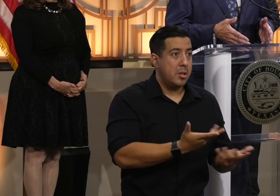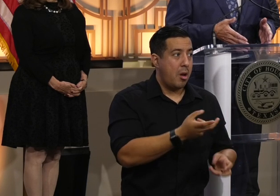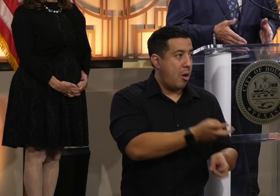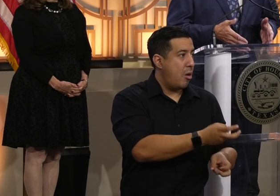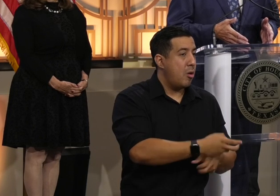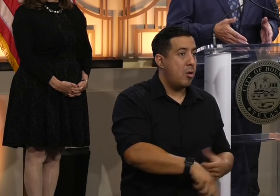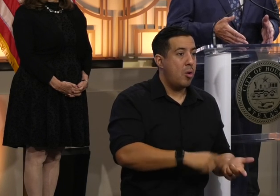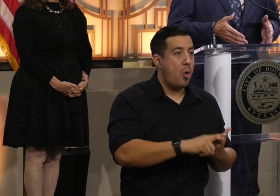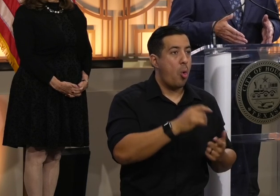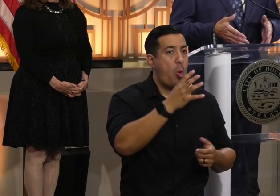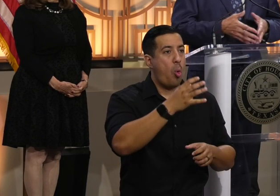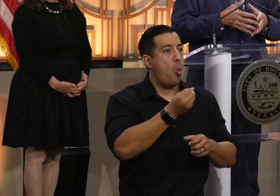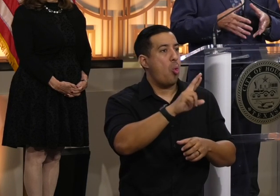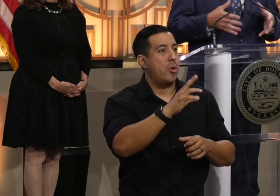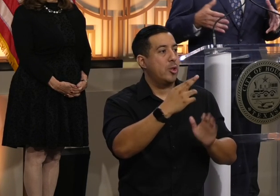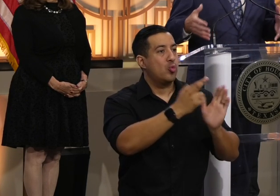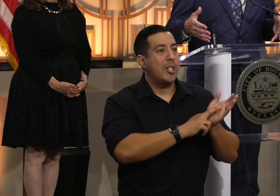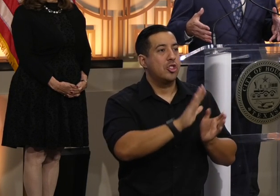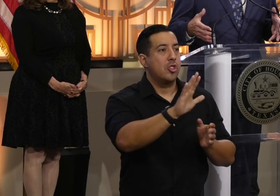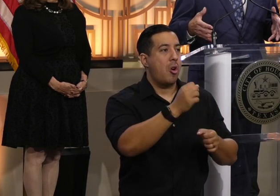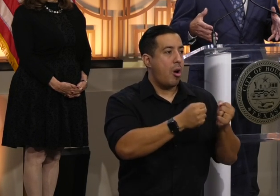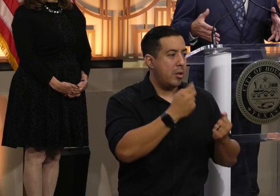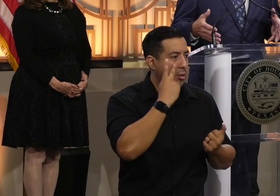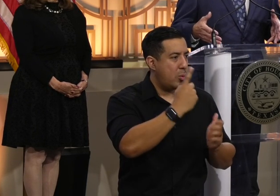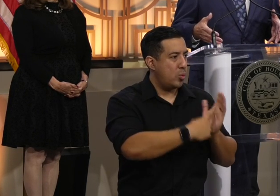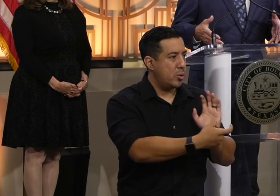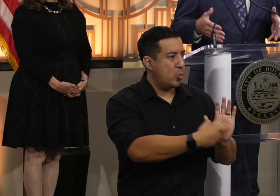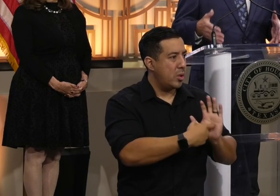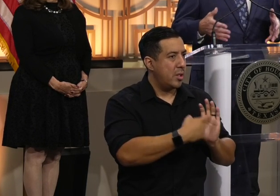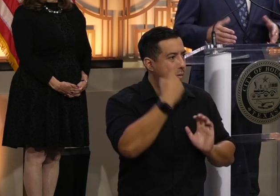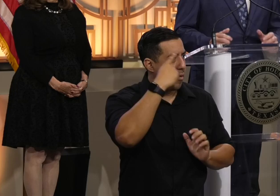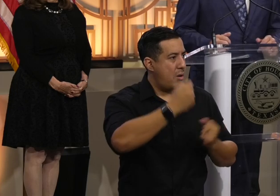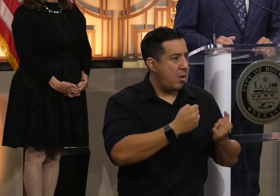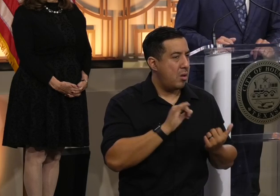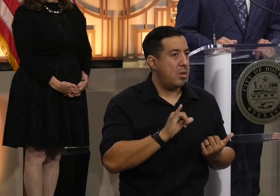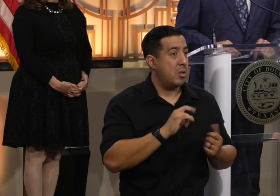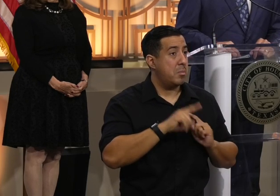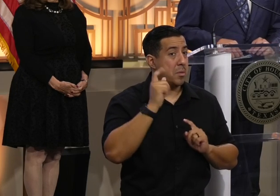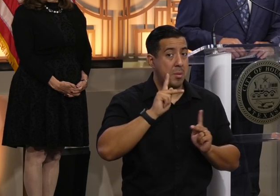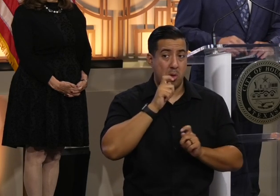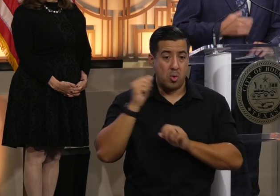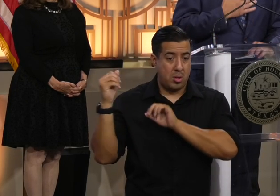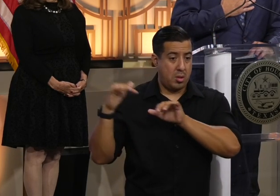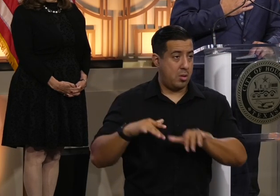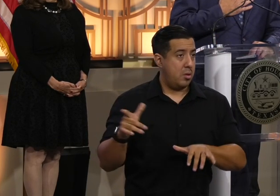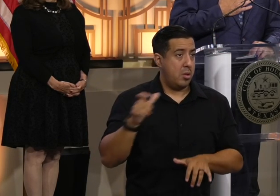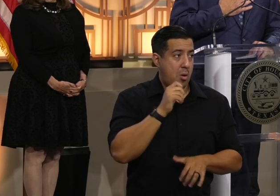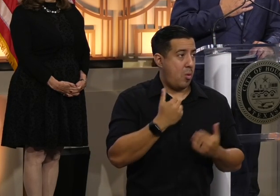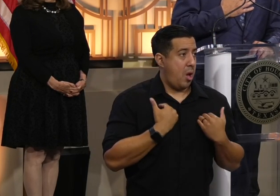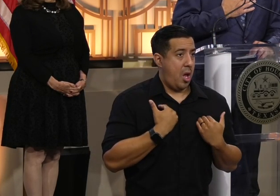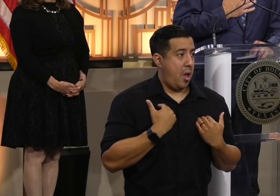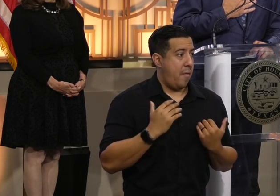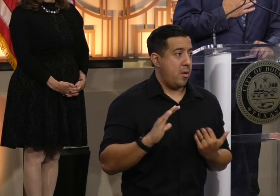and registered their car and saw what was required in order to get through that? People coming to this country without our